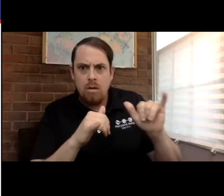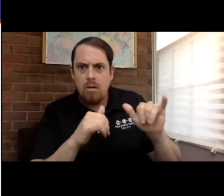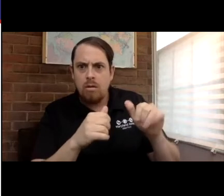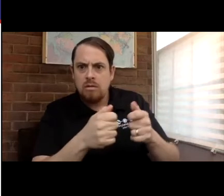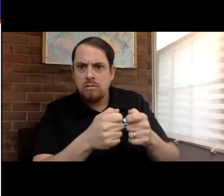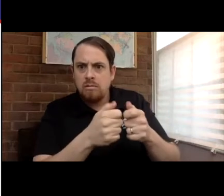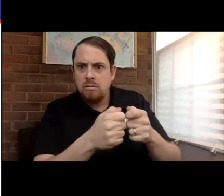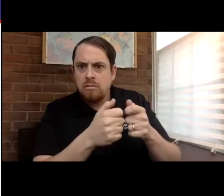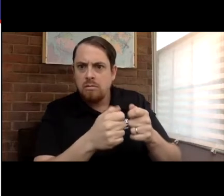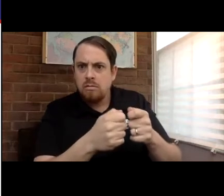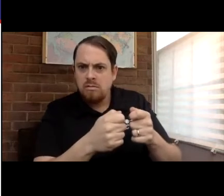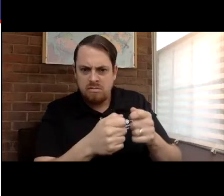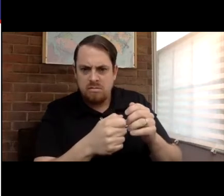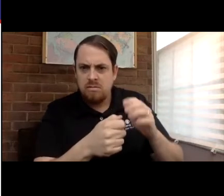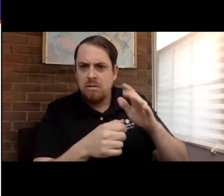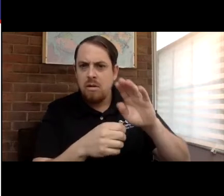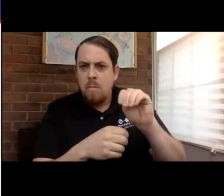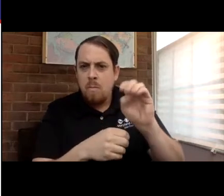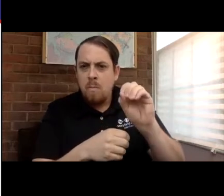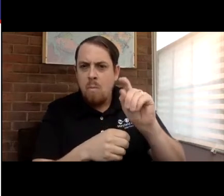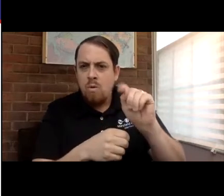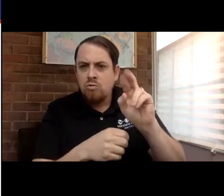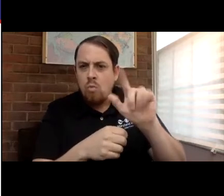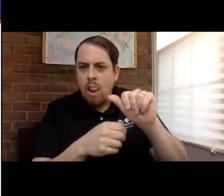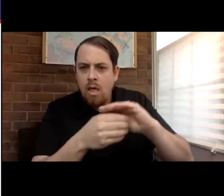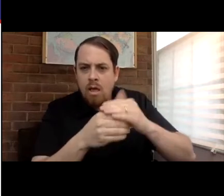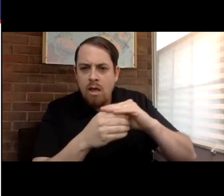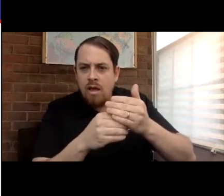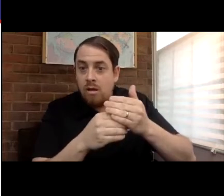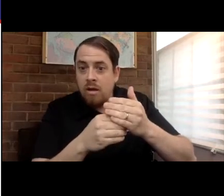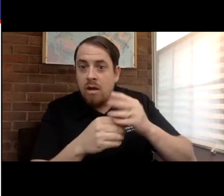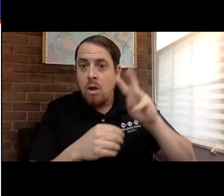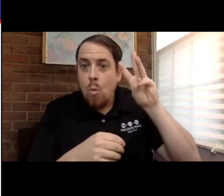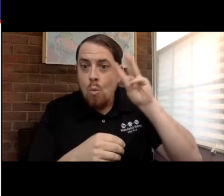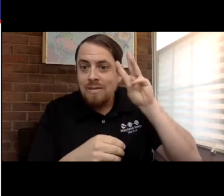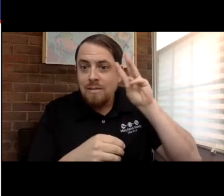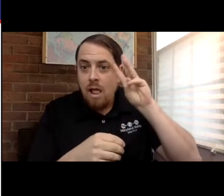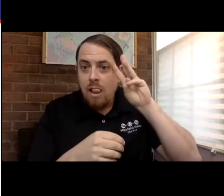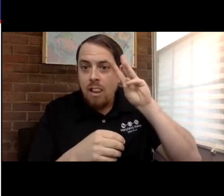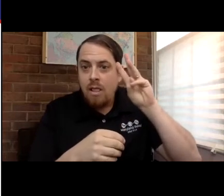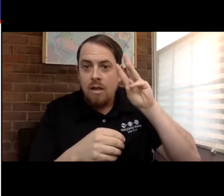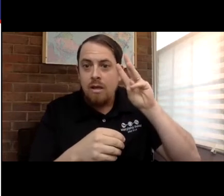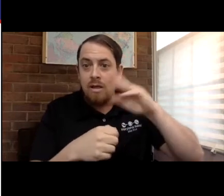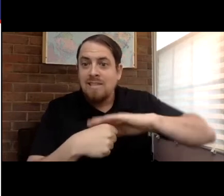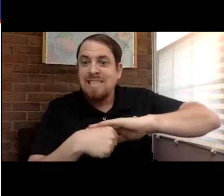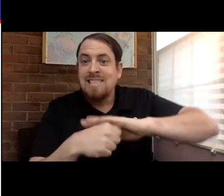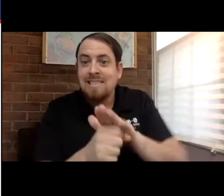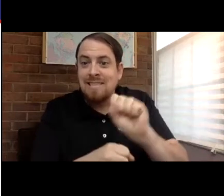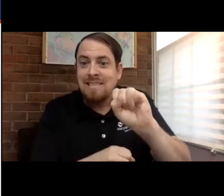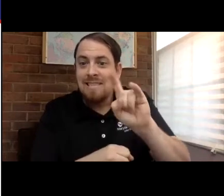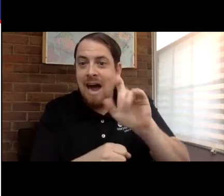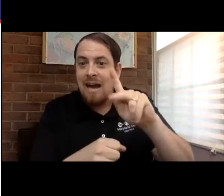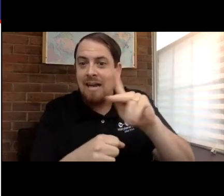So, as I mentioned, Relay was the mainstay for many, many years. But then, with the advent of additional